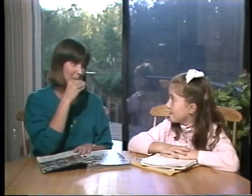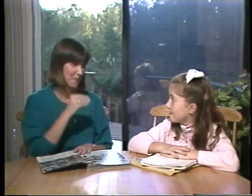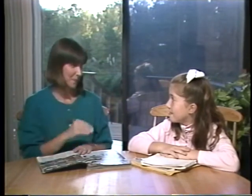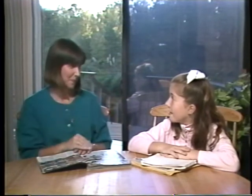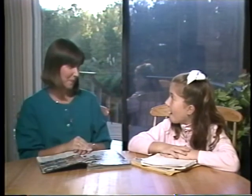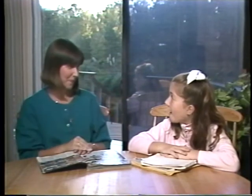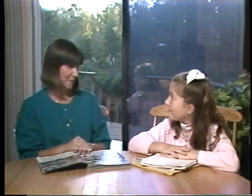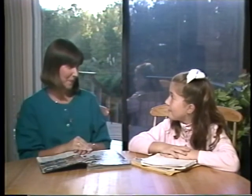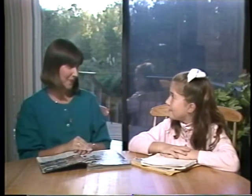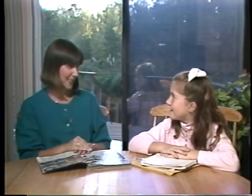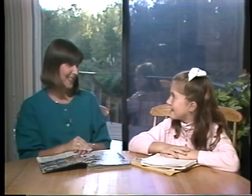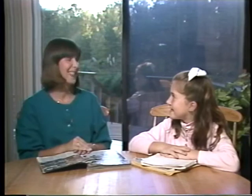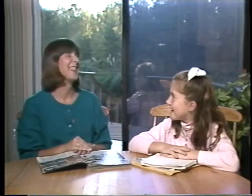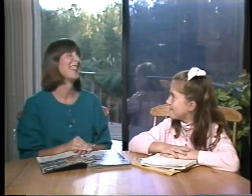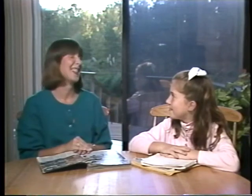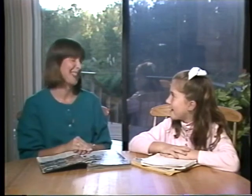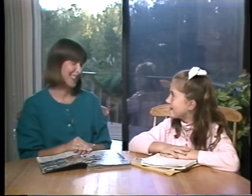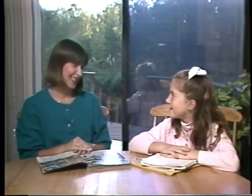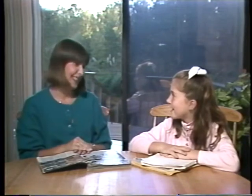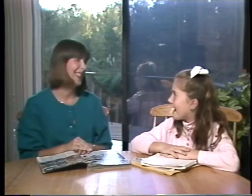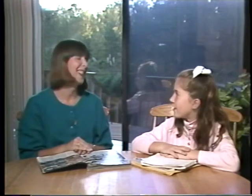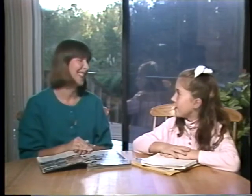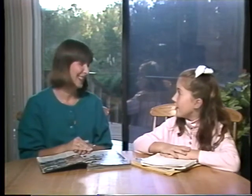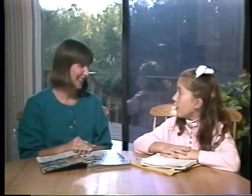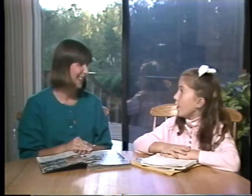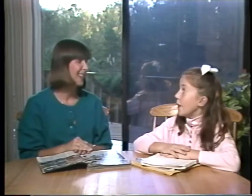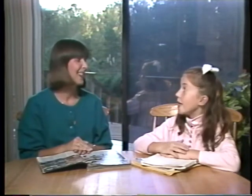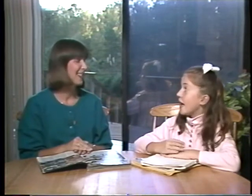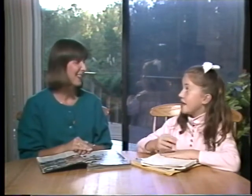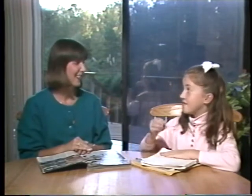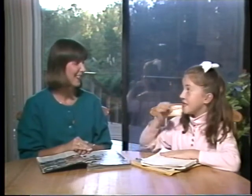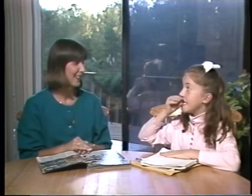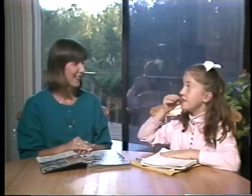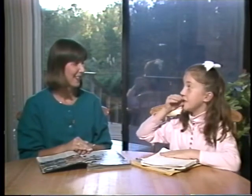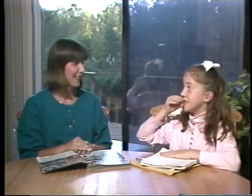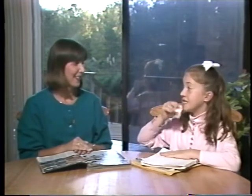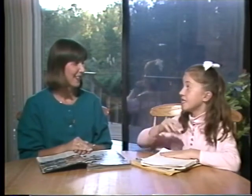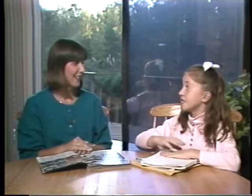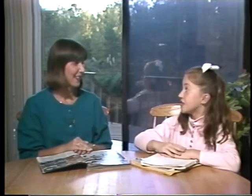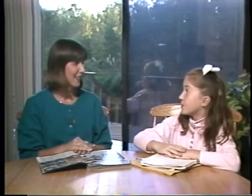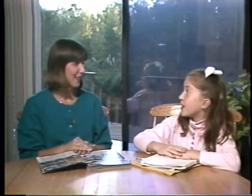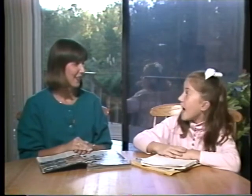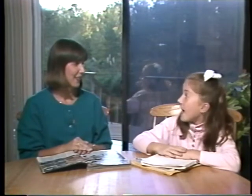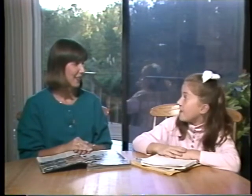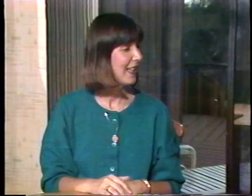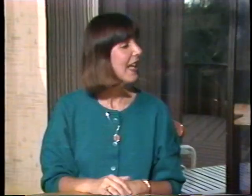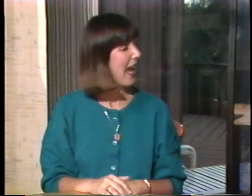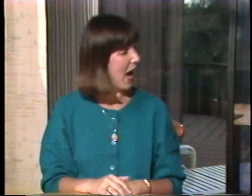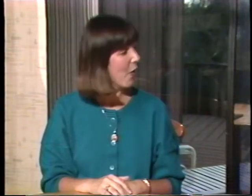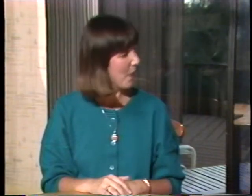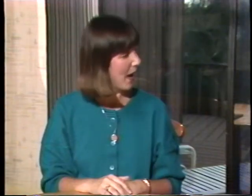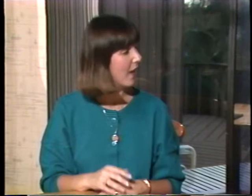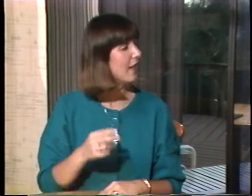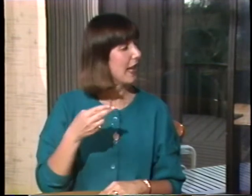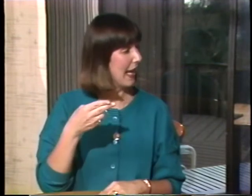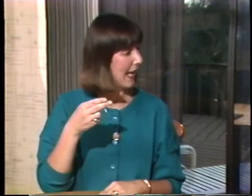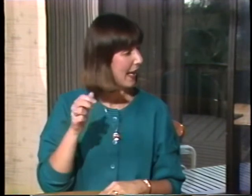I remember that sign for our cookout. What kind of sandwiches should we have? How about ham